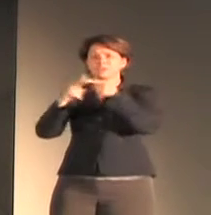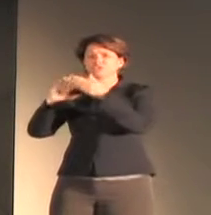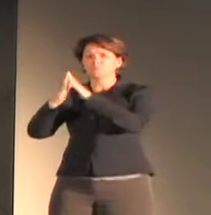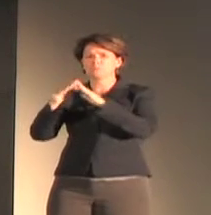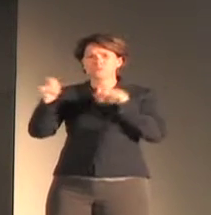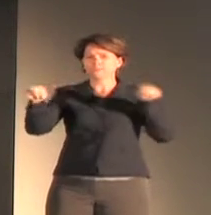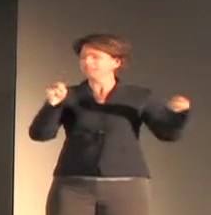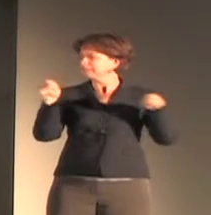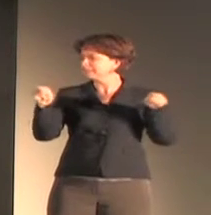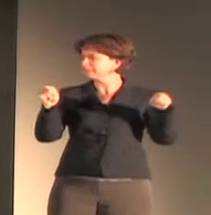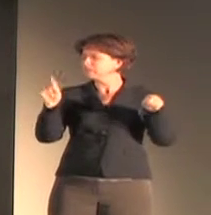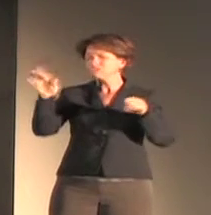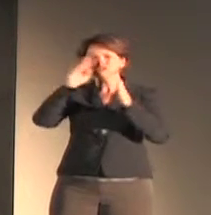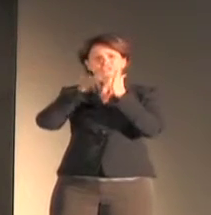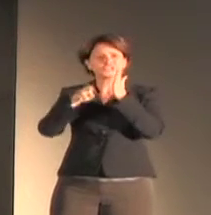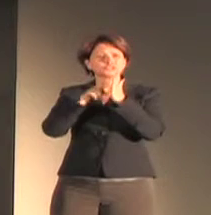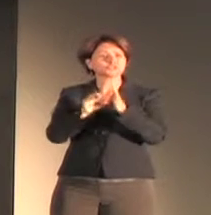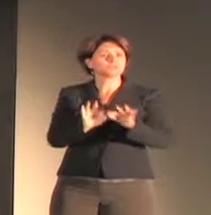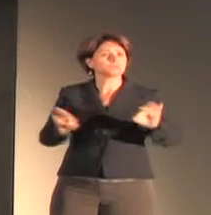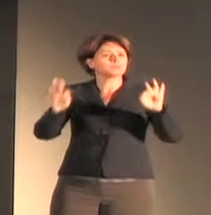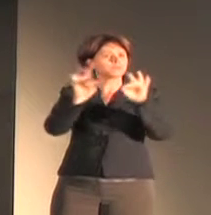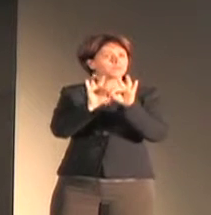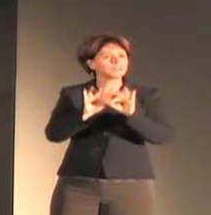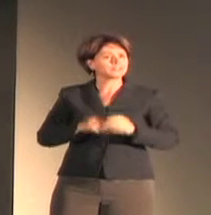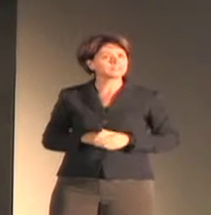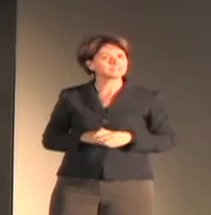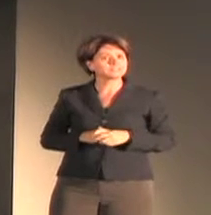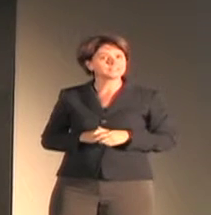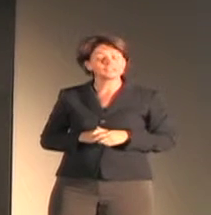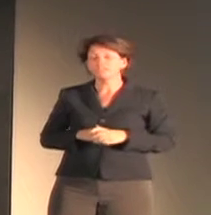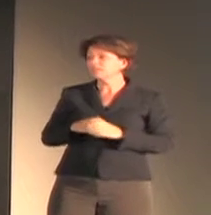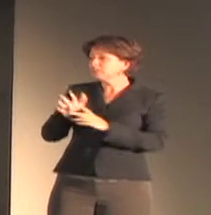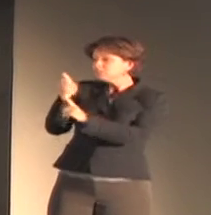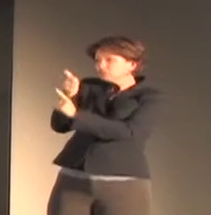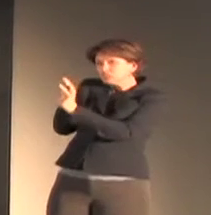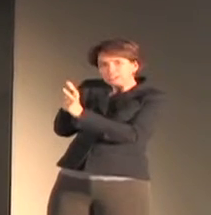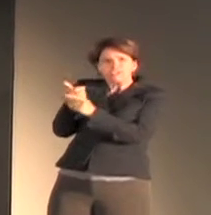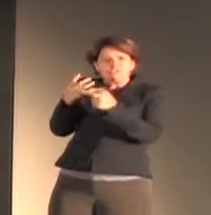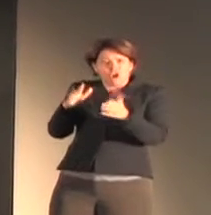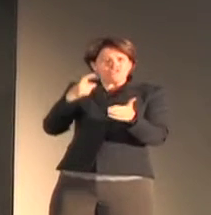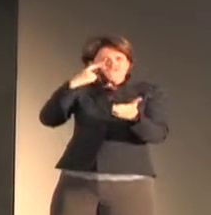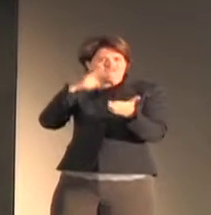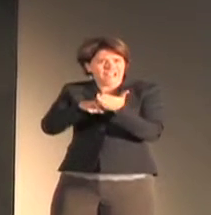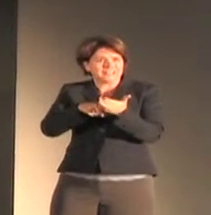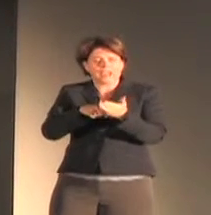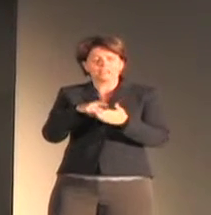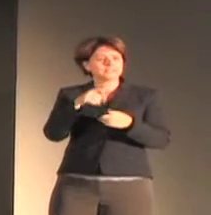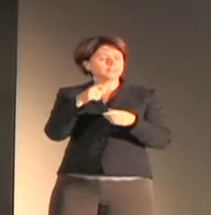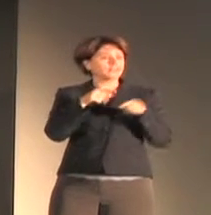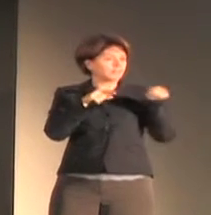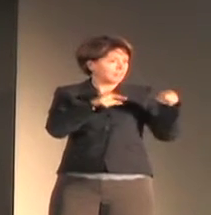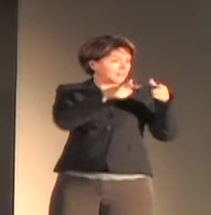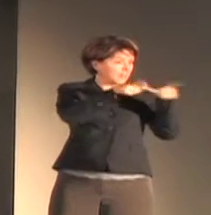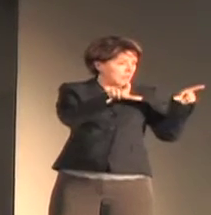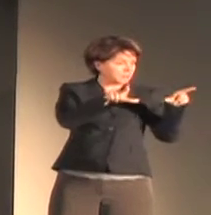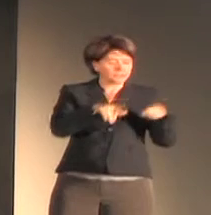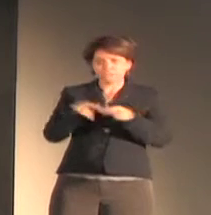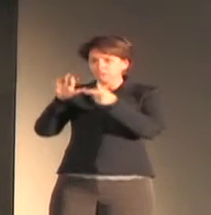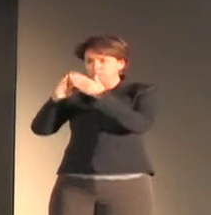Indeed, it is her recognition of the importance of the intersection between these two areas of study that